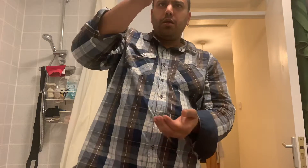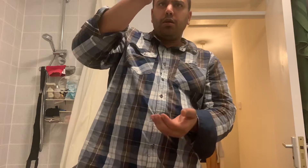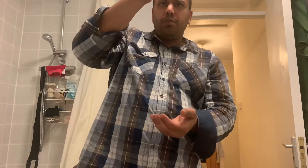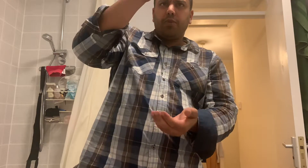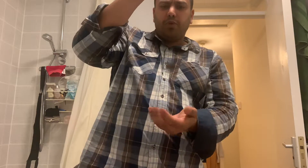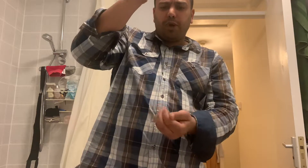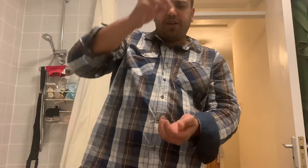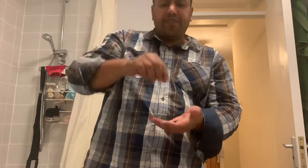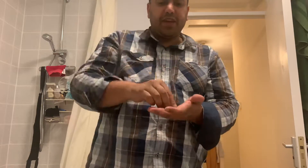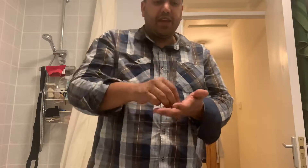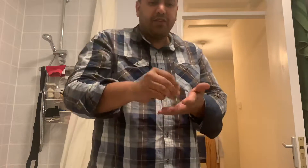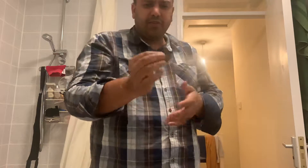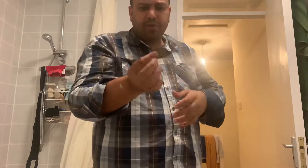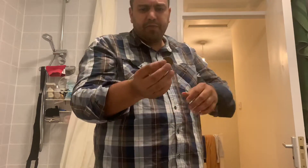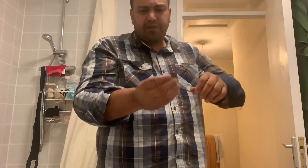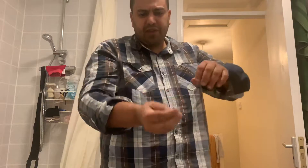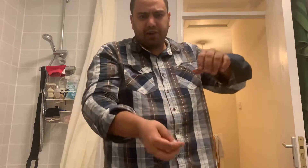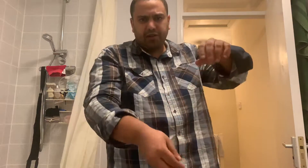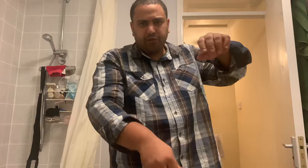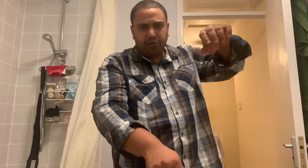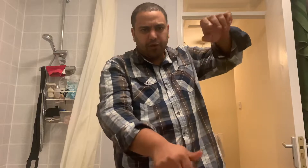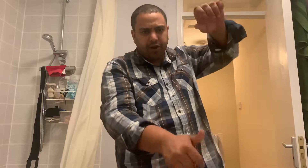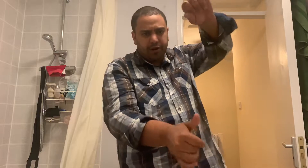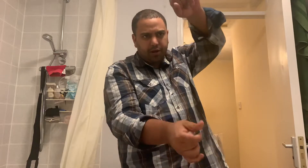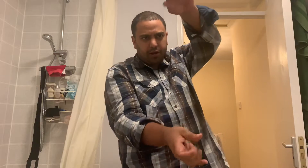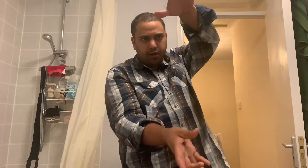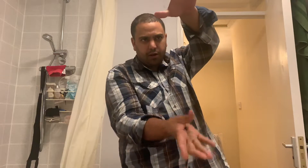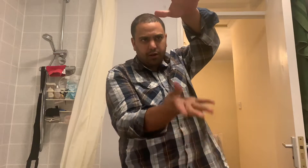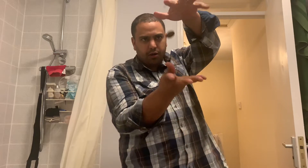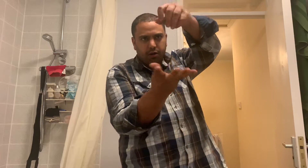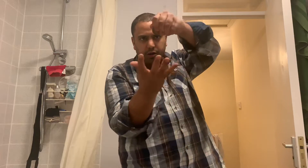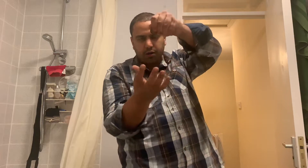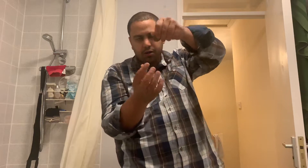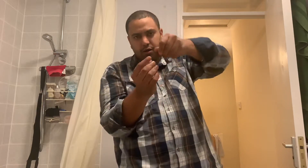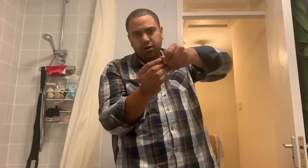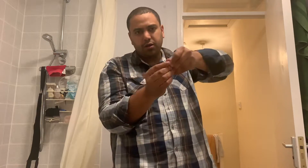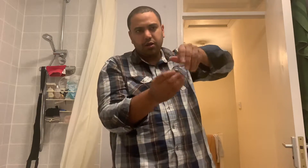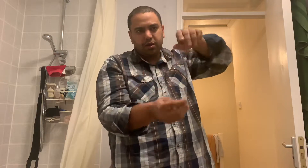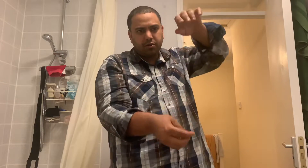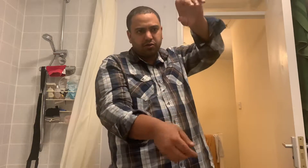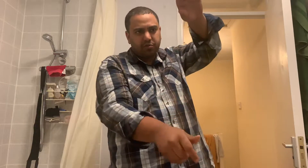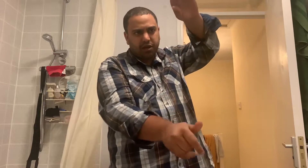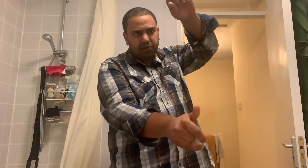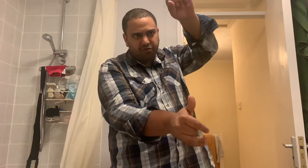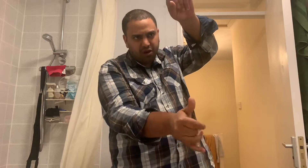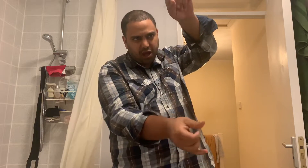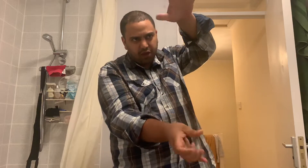But the weird thing is, is when we take this coin, and just make it rise.